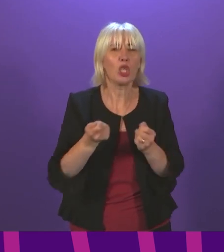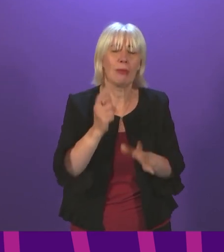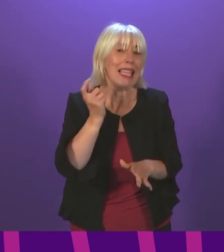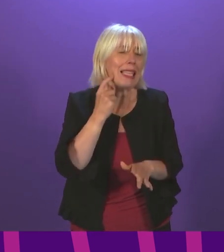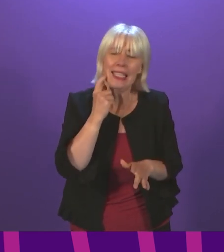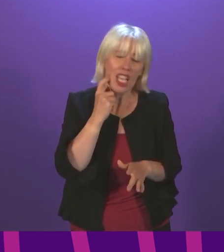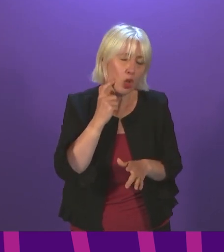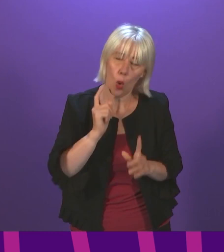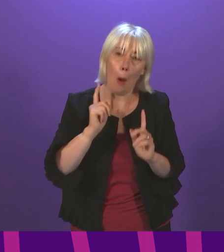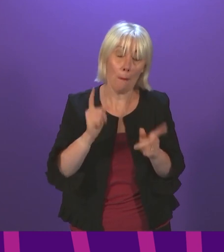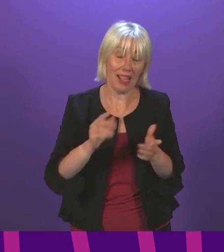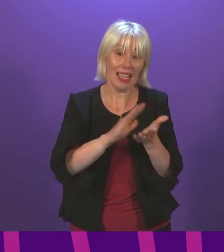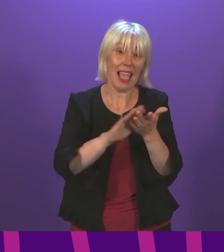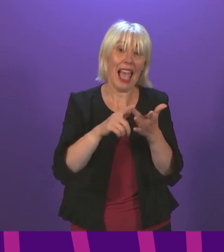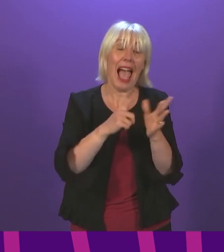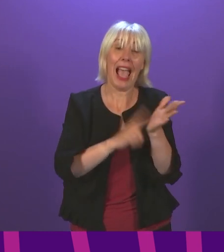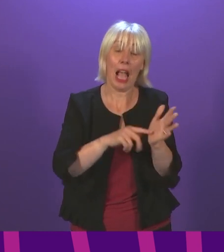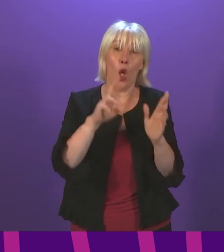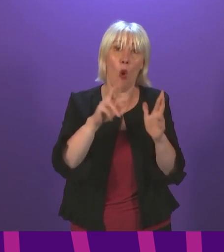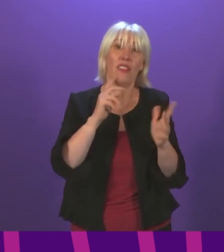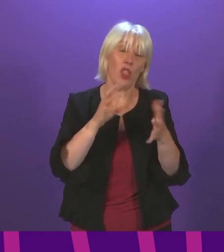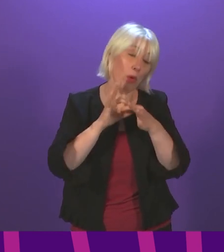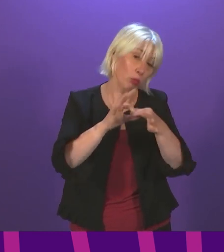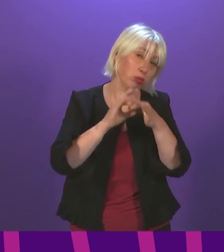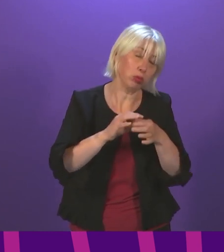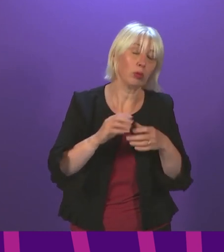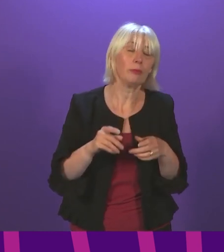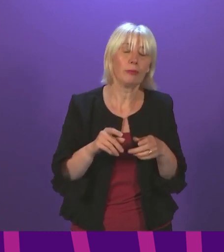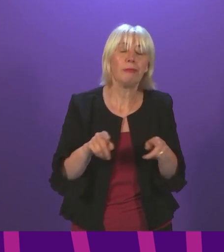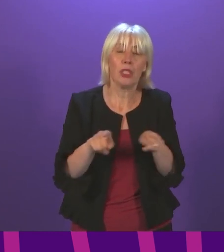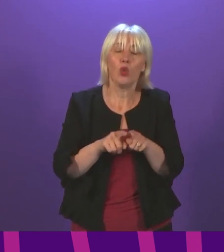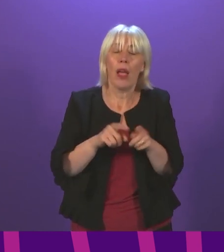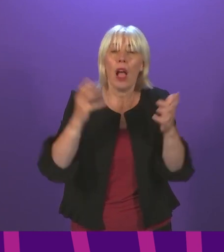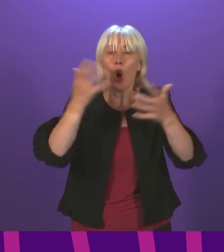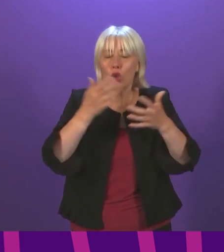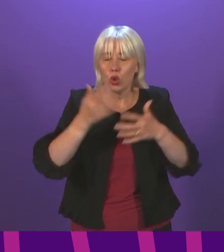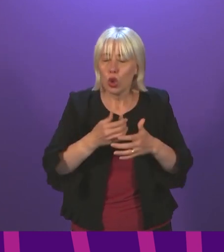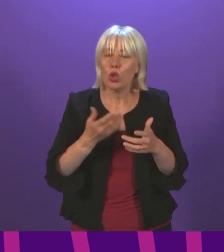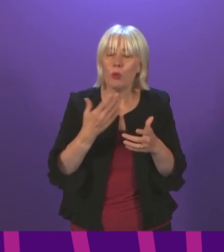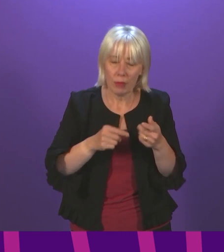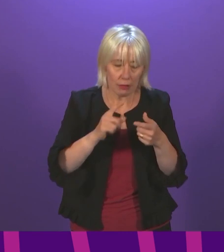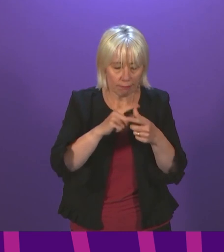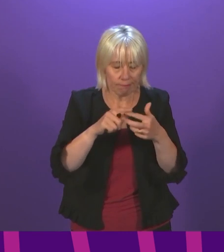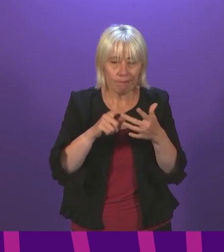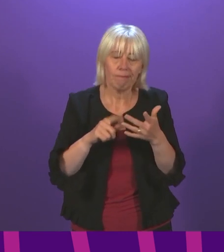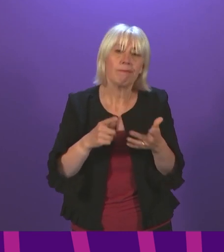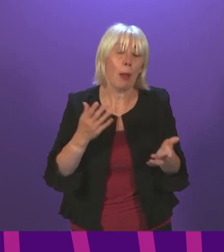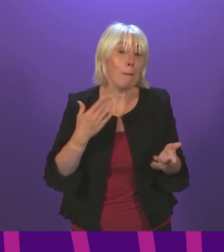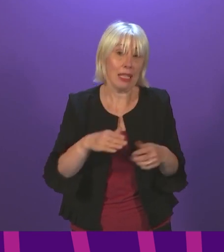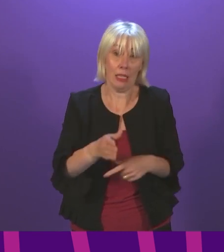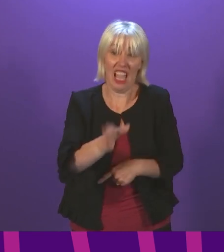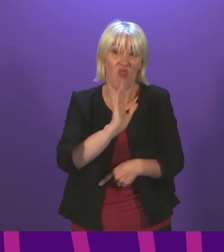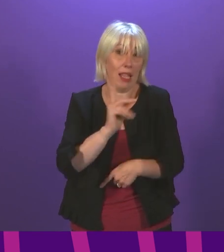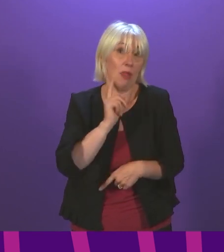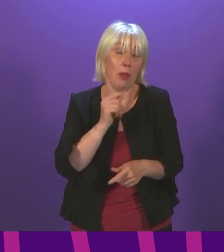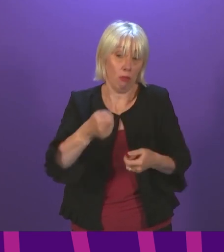expecting Hyal to engage in properly. Some of the other concerns, and I have had these issues raised with me directly